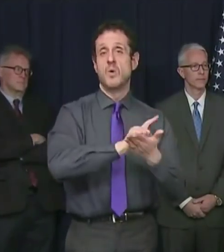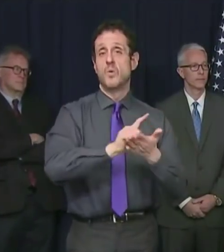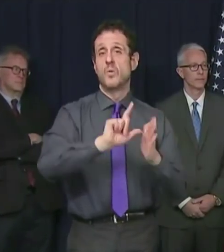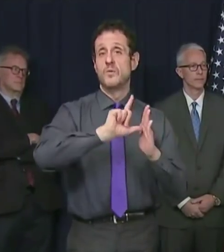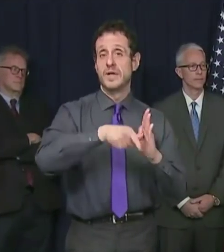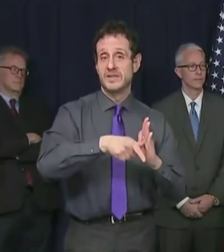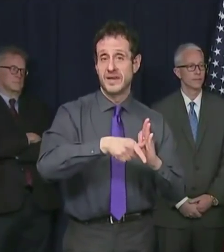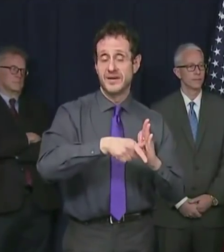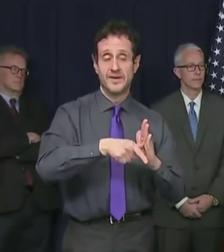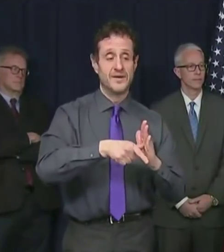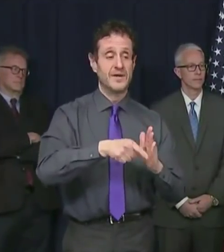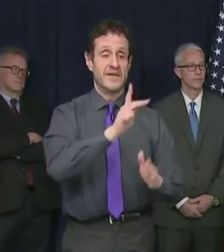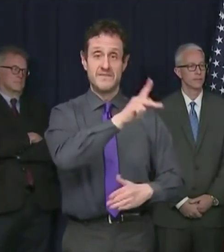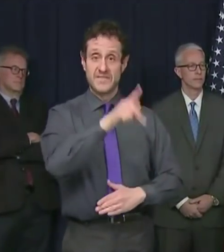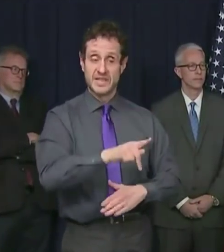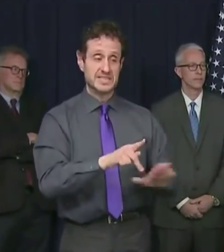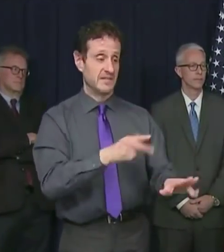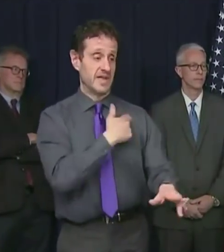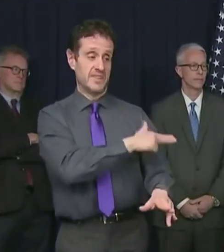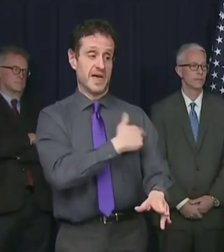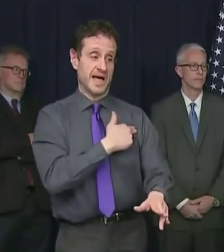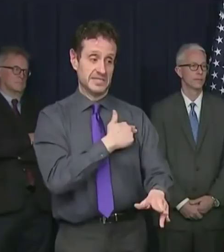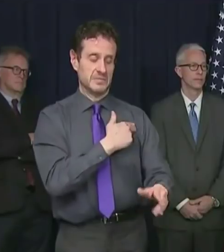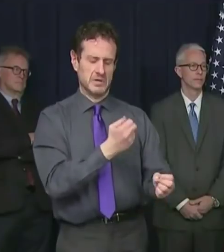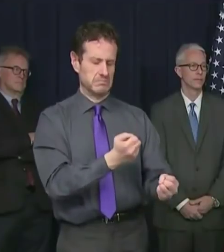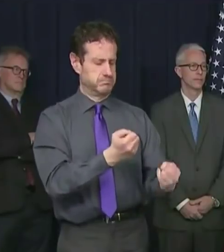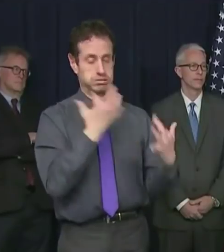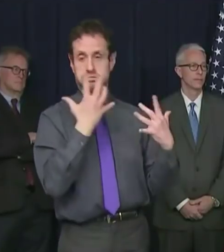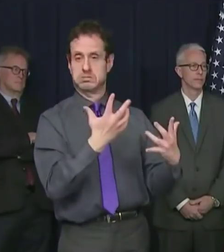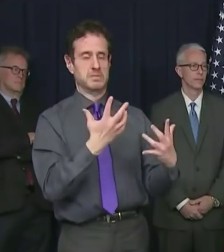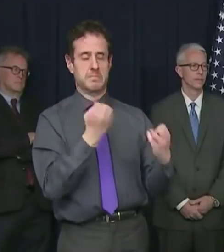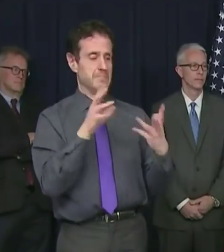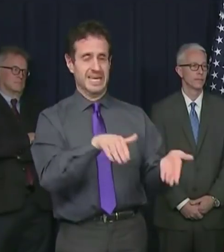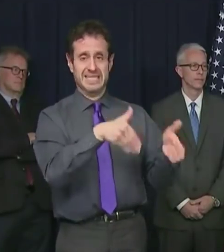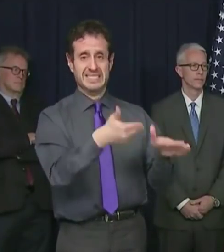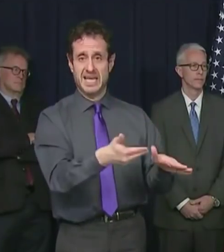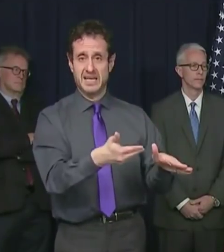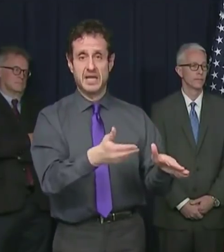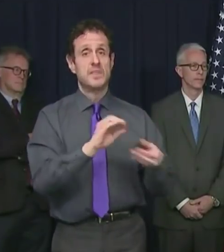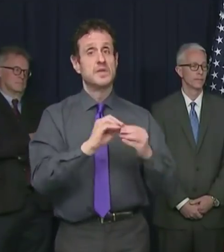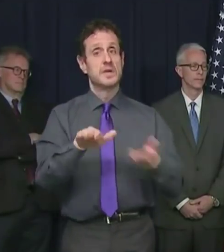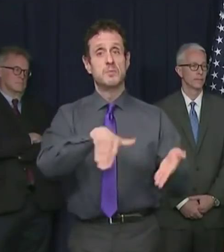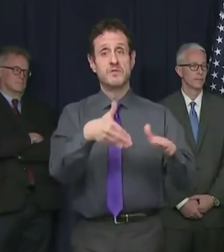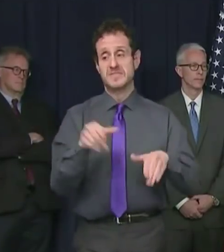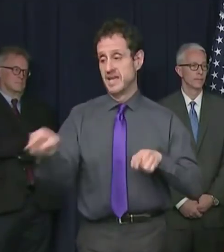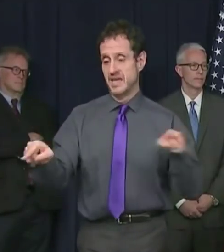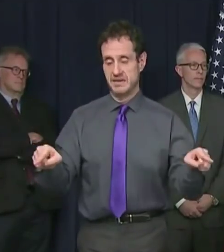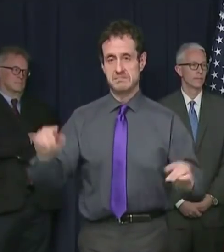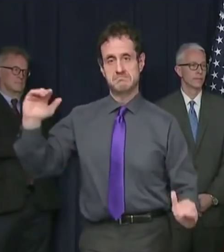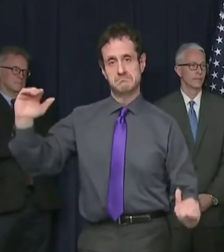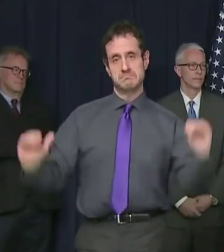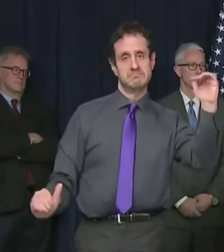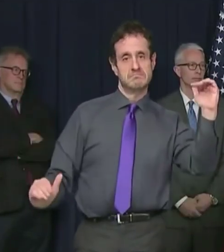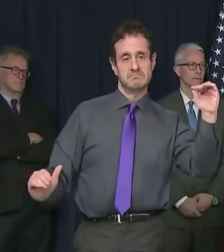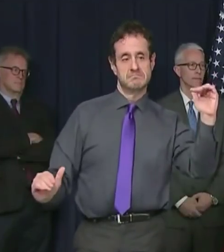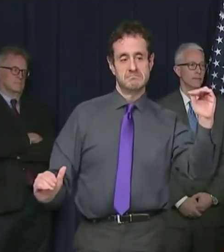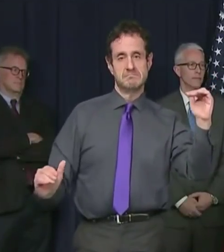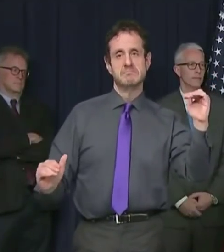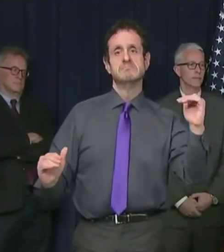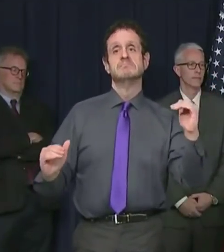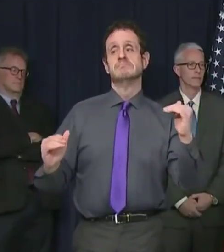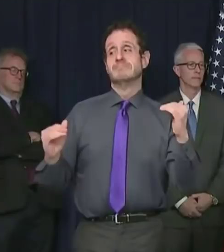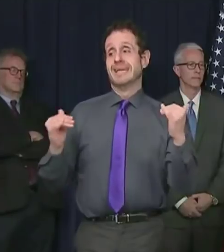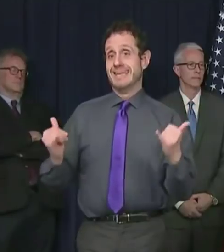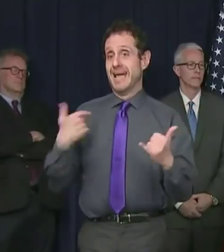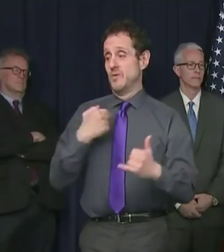hospitals were overrun and thousands were dead. Many more than in St. Louis. This is a cautionary tale for our